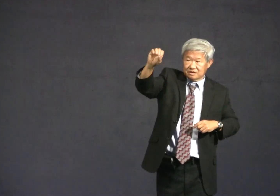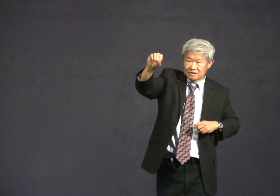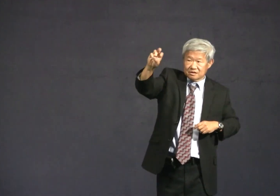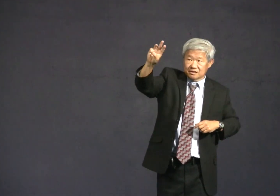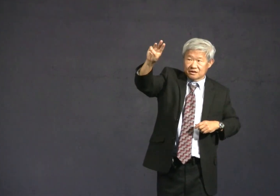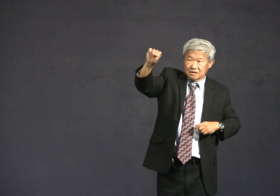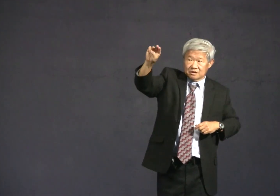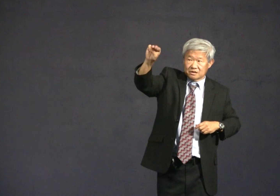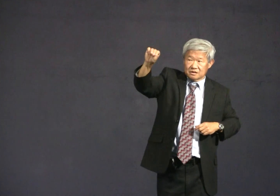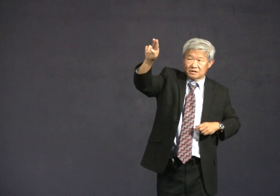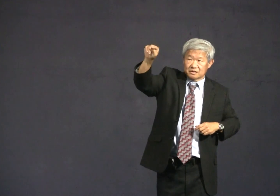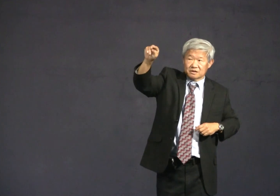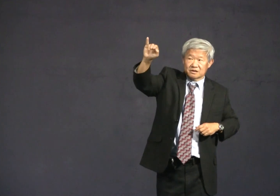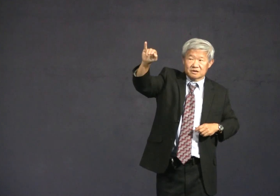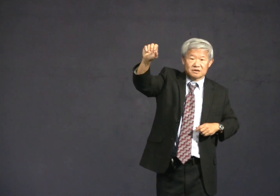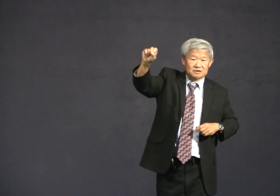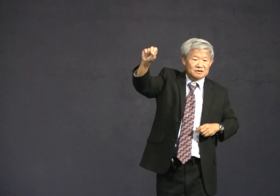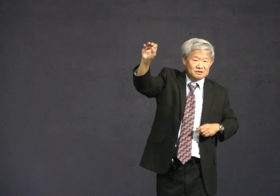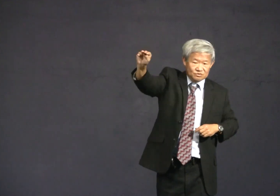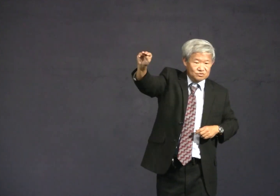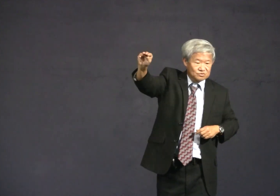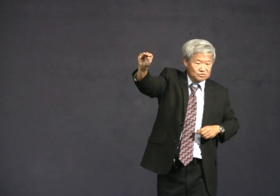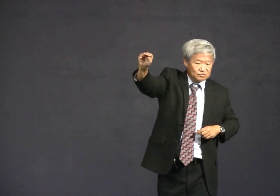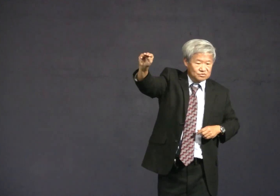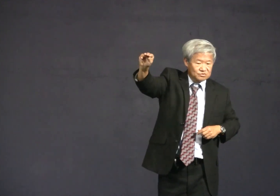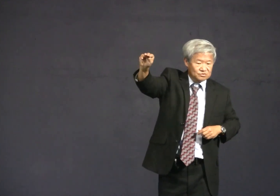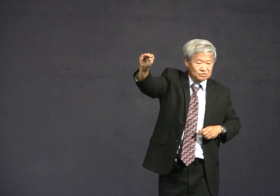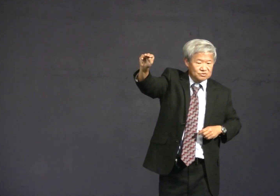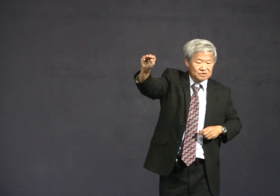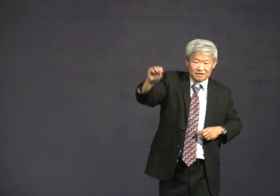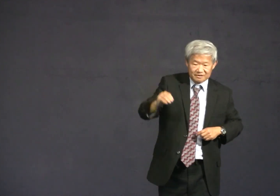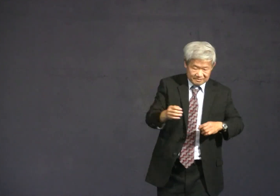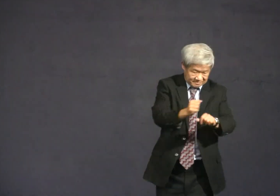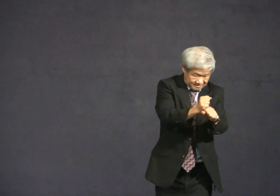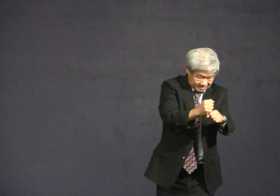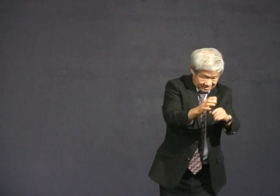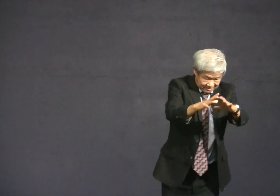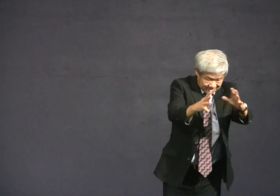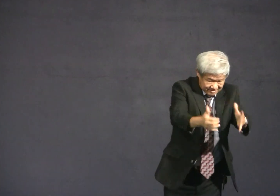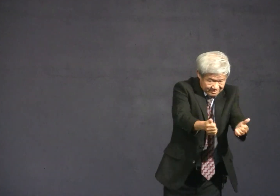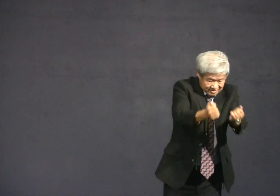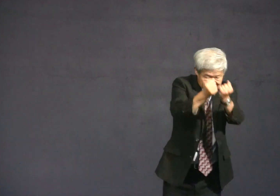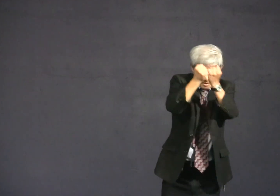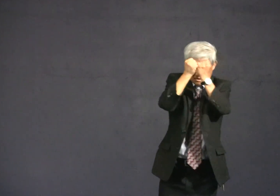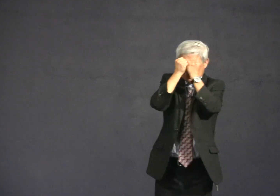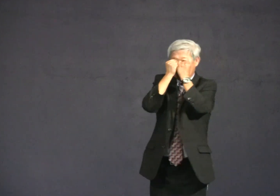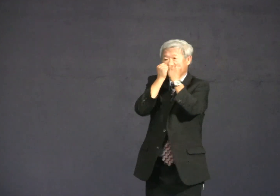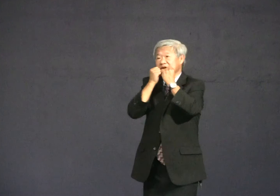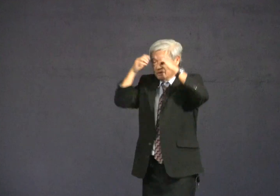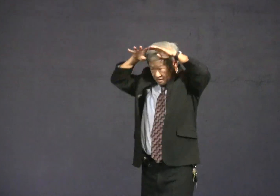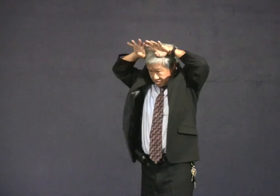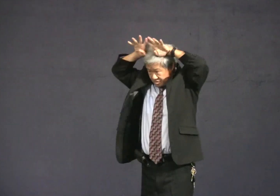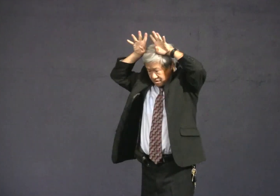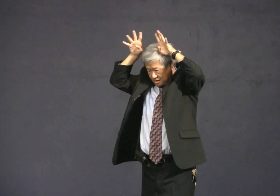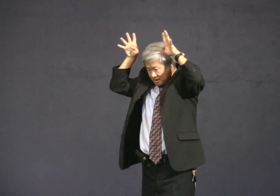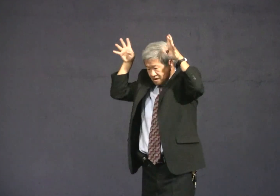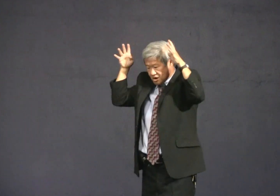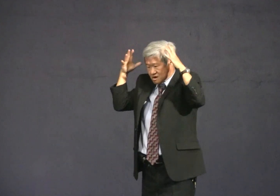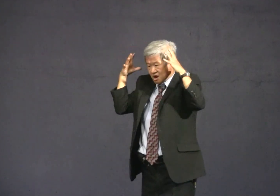They a mask.